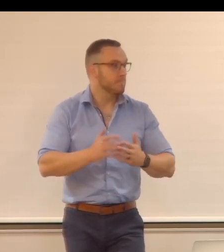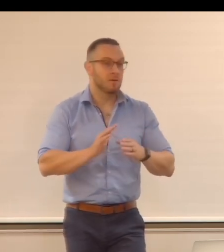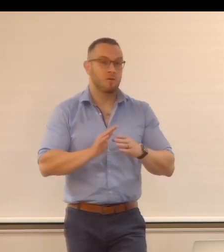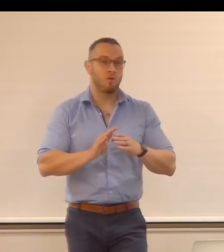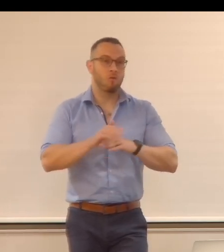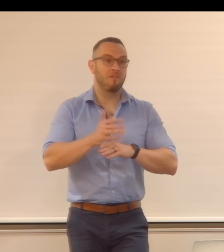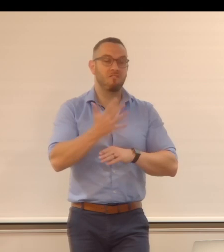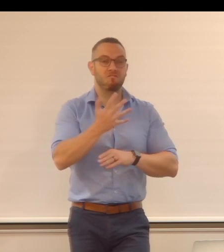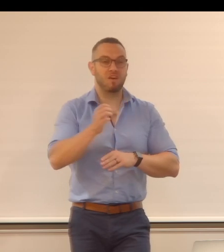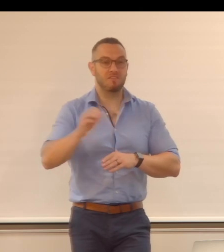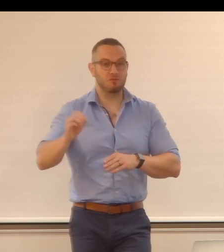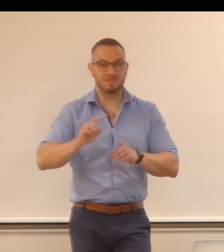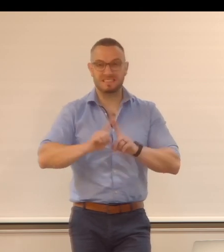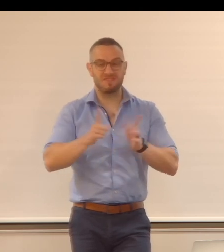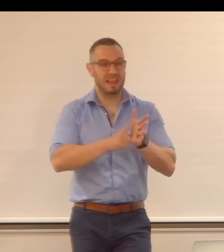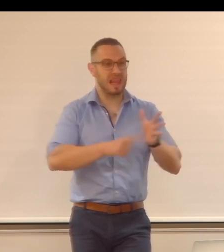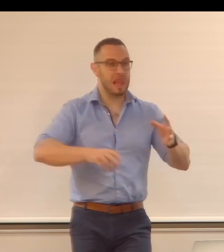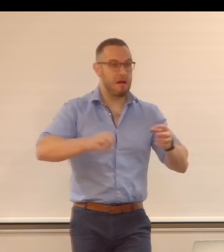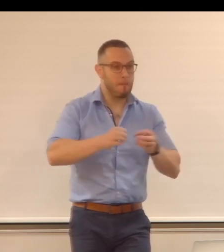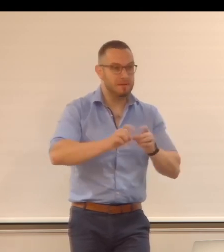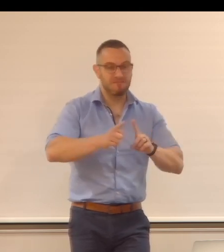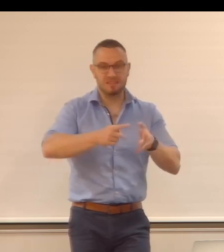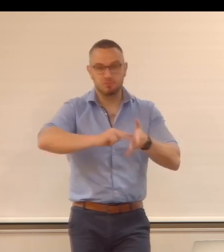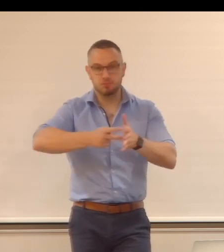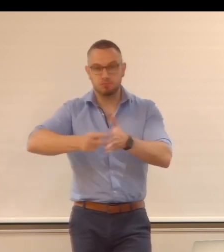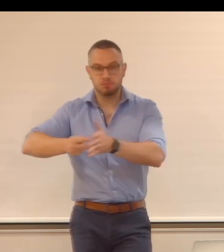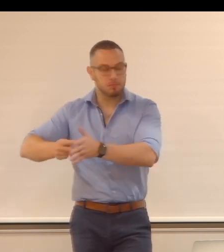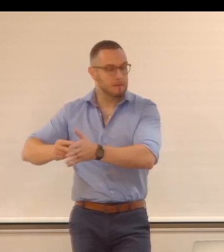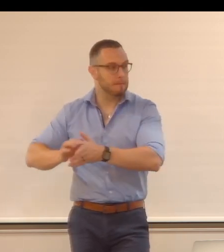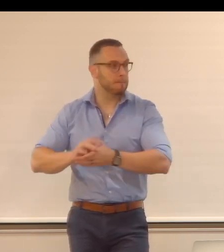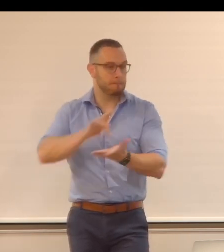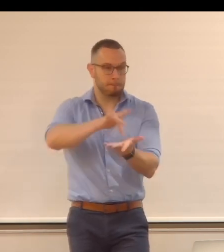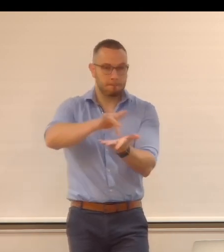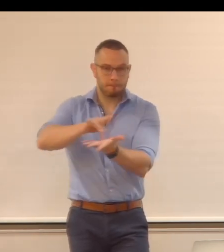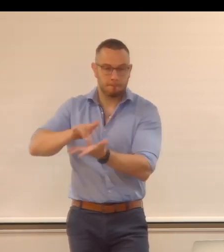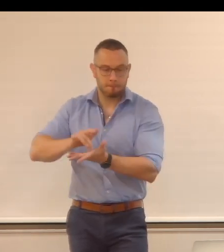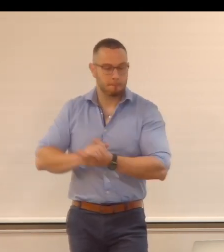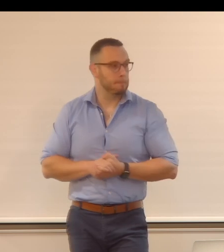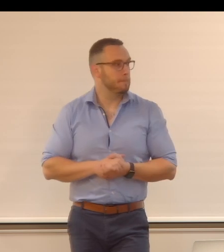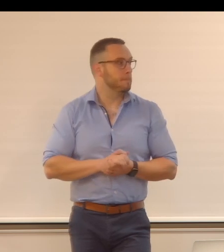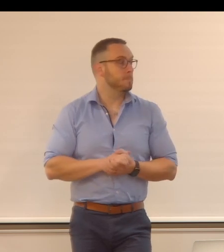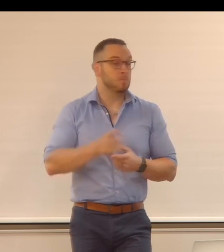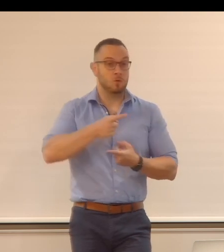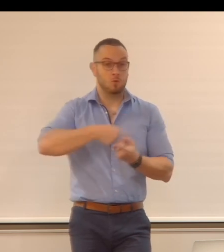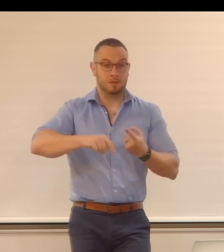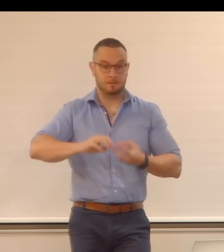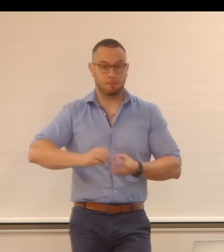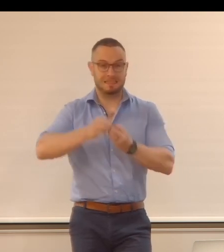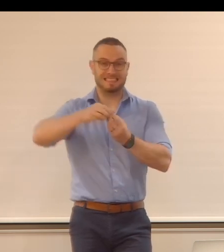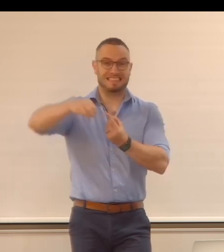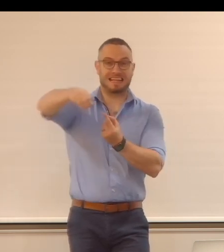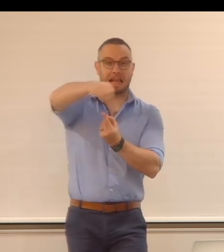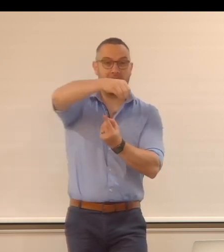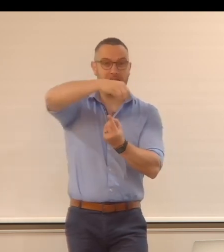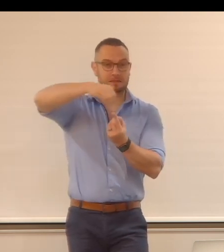500 labs and institutes. We built a satellite. We built this